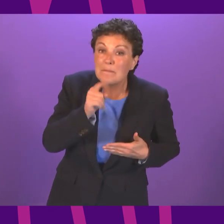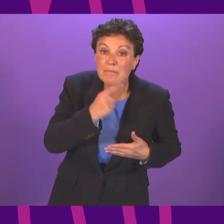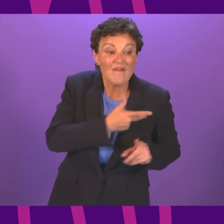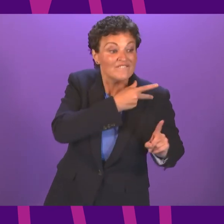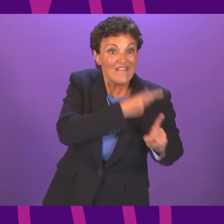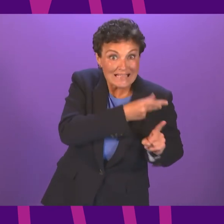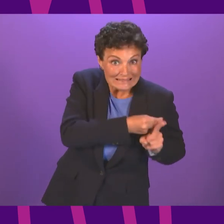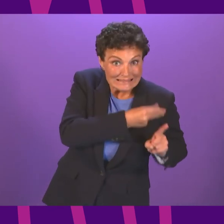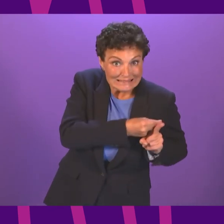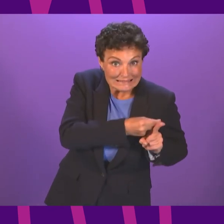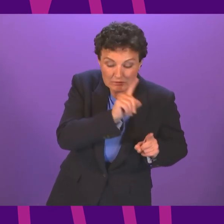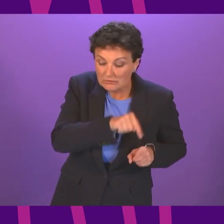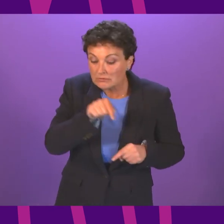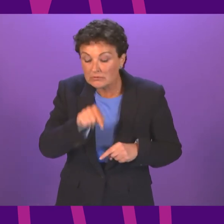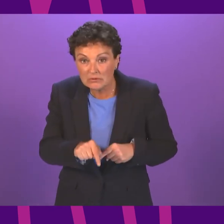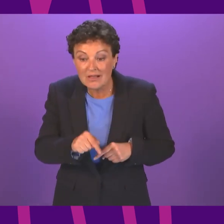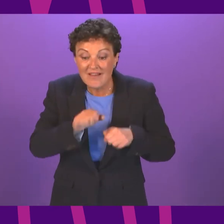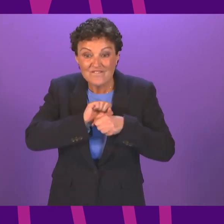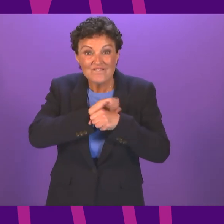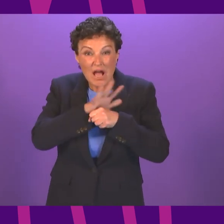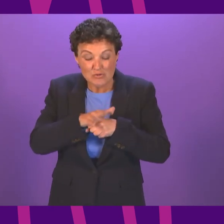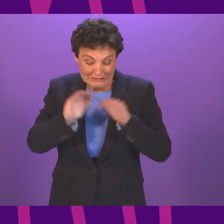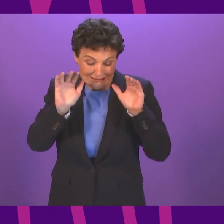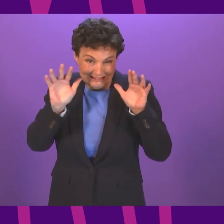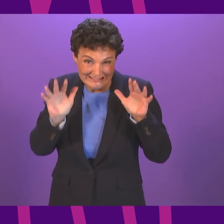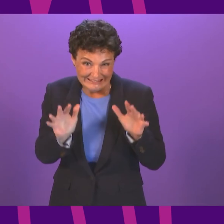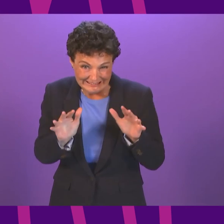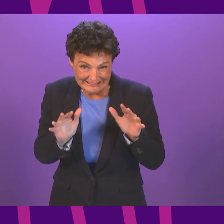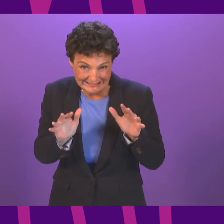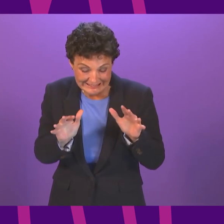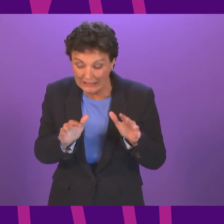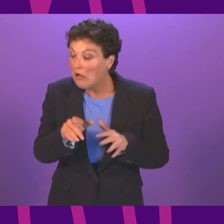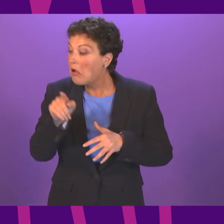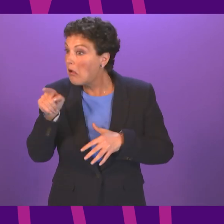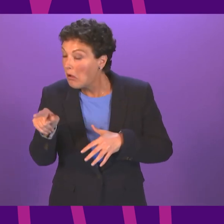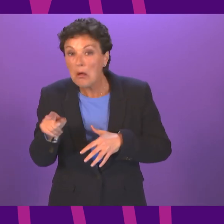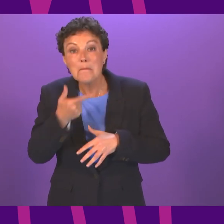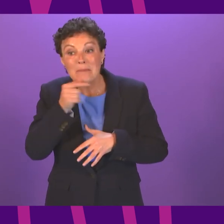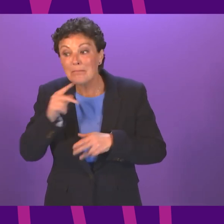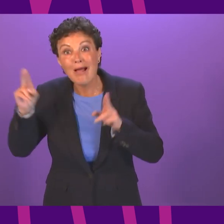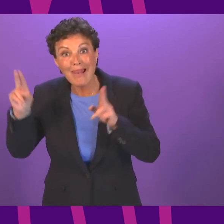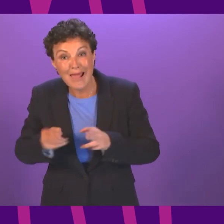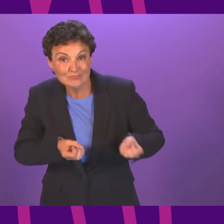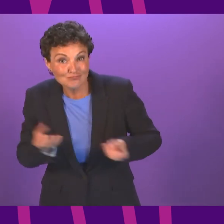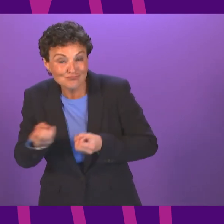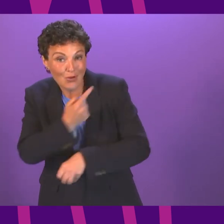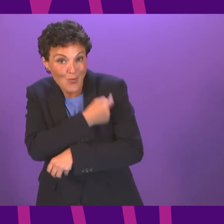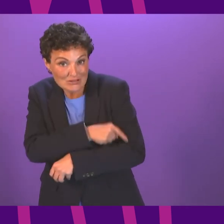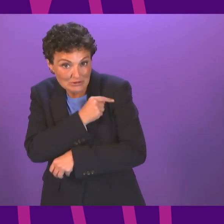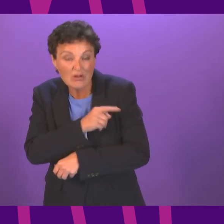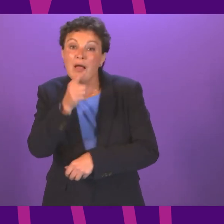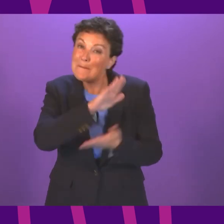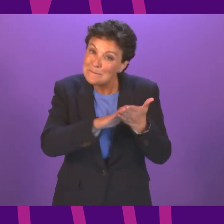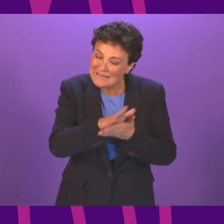keeping cases at a level that allows us to alleviate the harms. But if that is the case, then I hope that by the 19th of